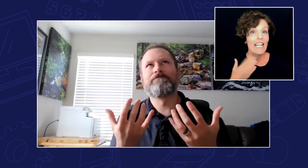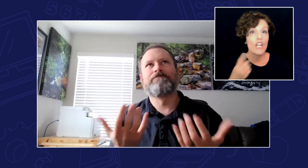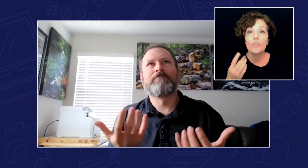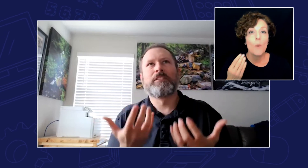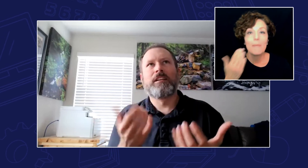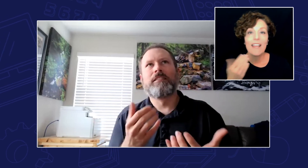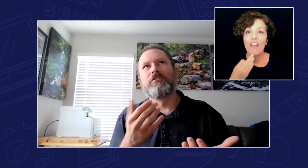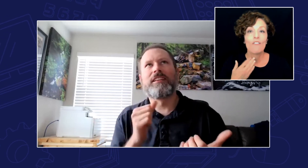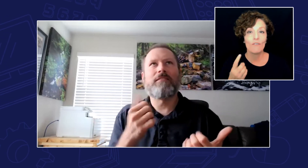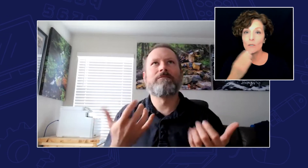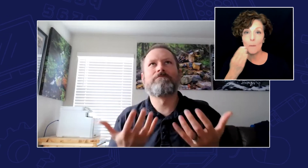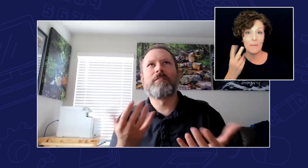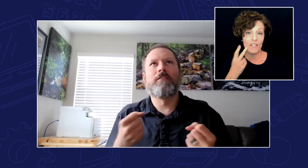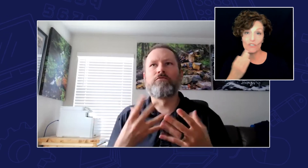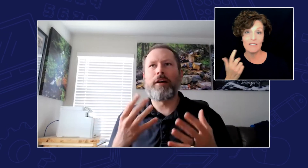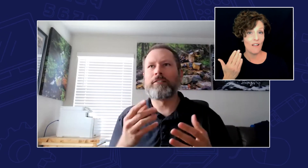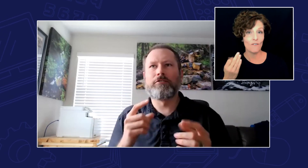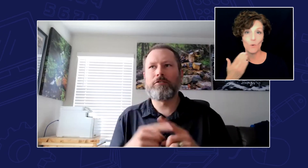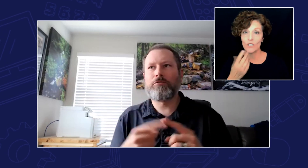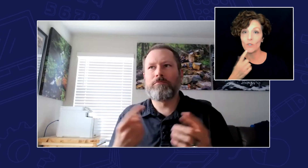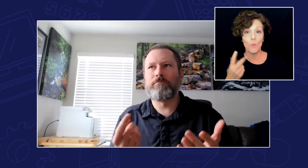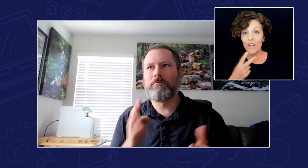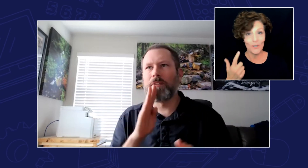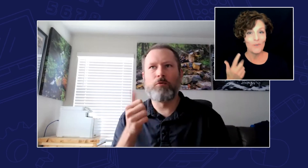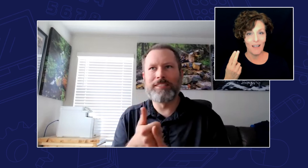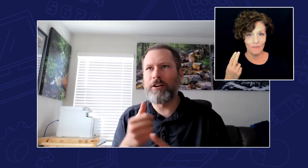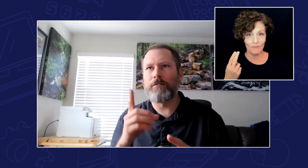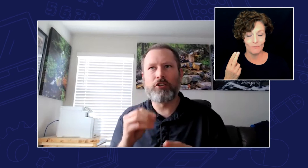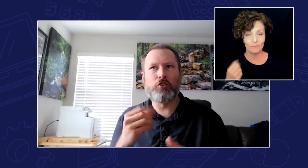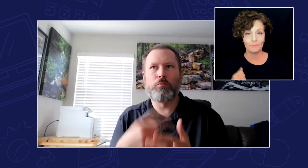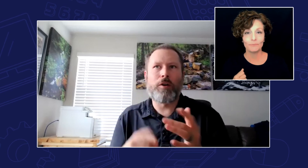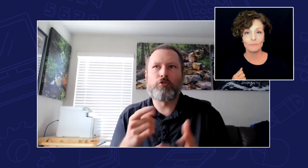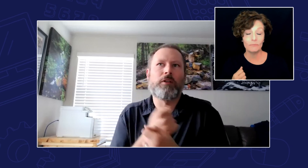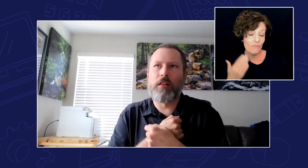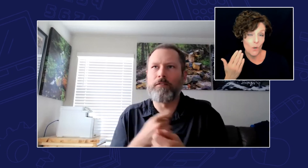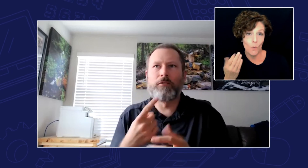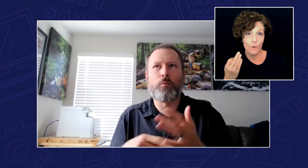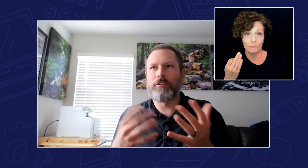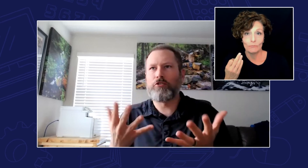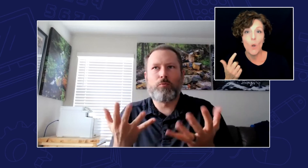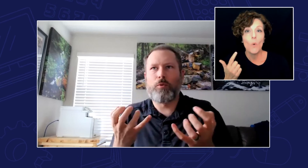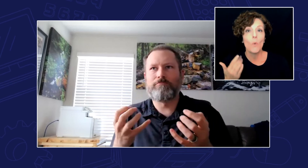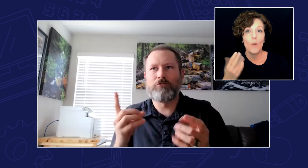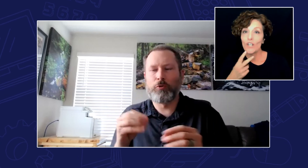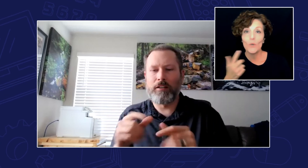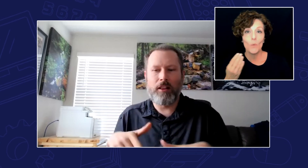yourself or to do what you love or what you want to do in life